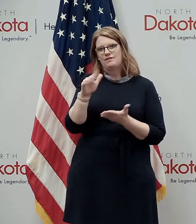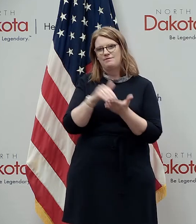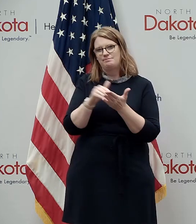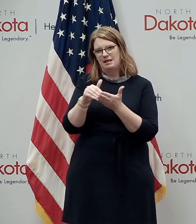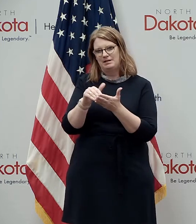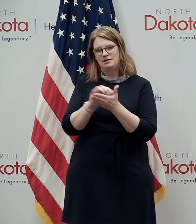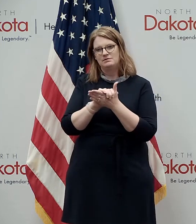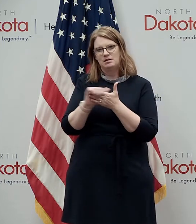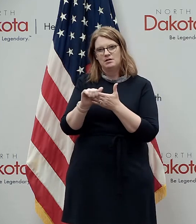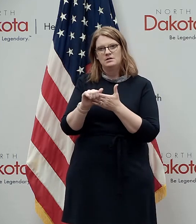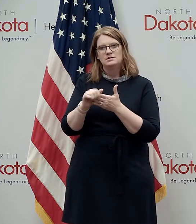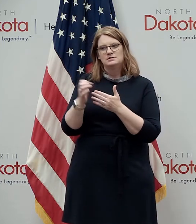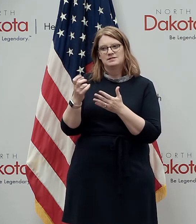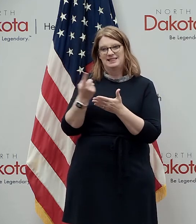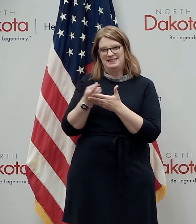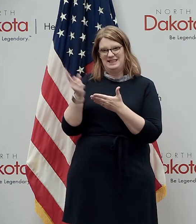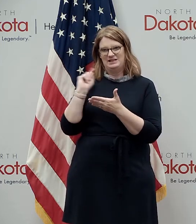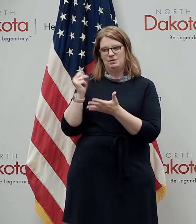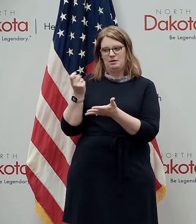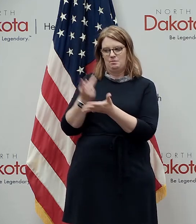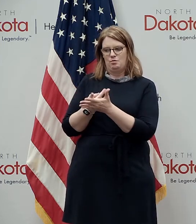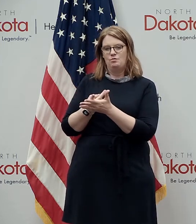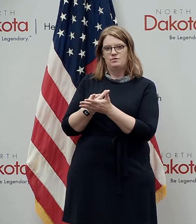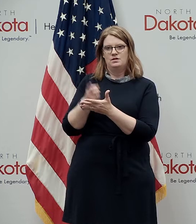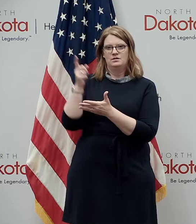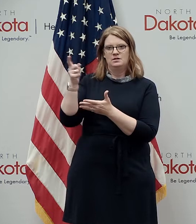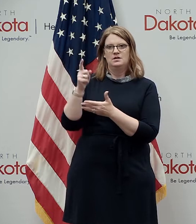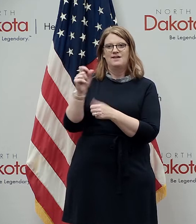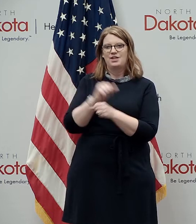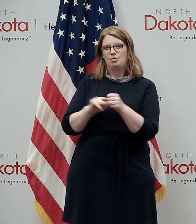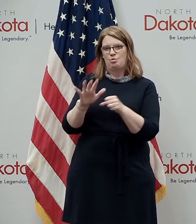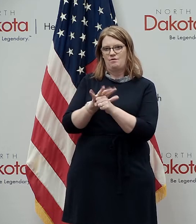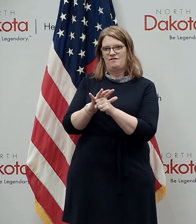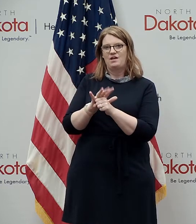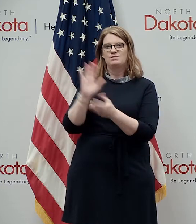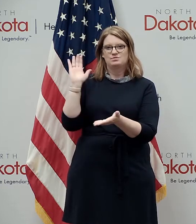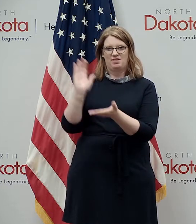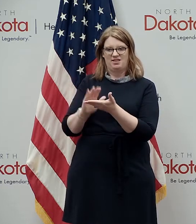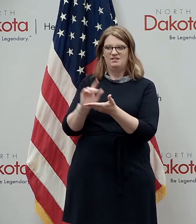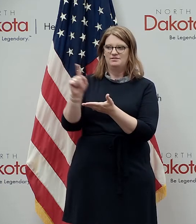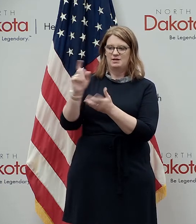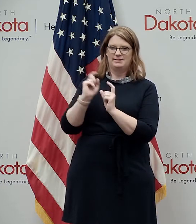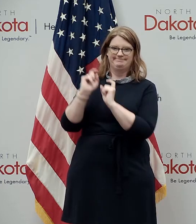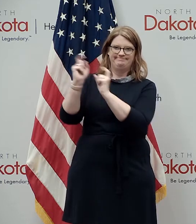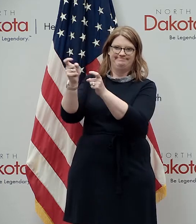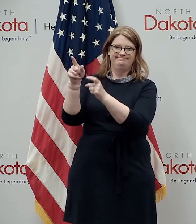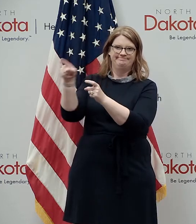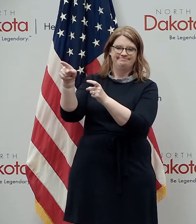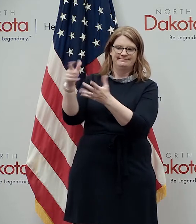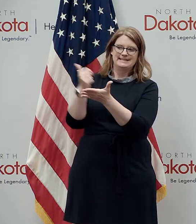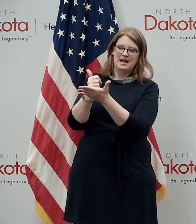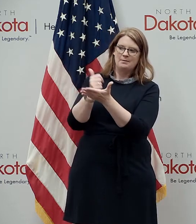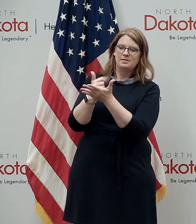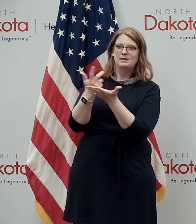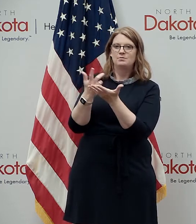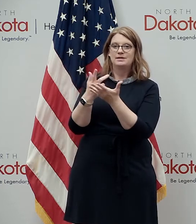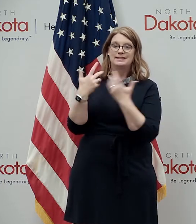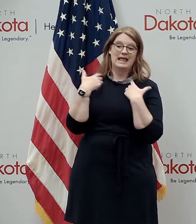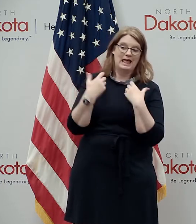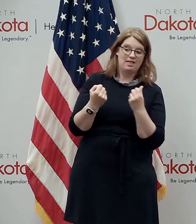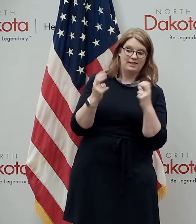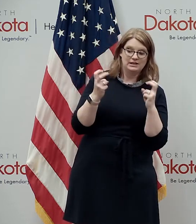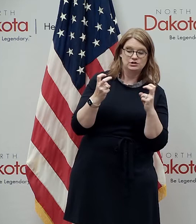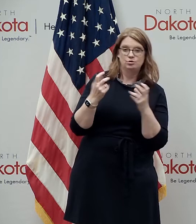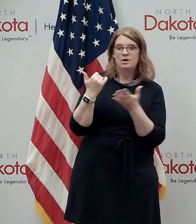approved by the emergency commission last week as part of the coronavirus relief fund that are going towards higher education to help them with both the health